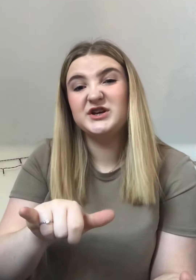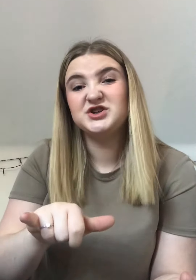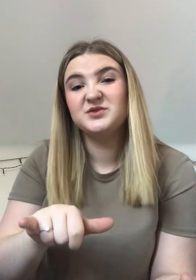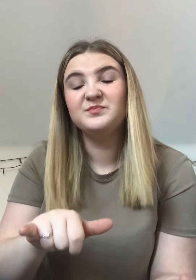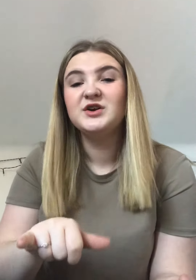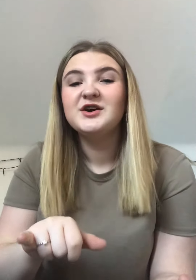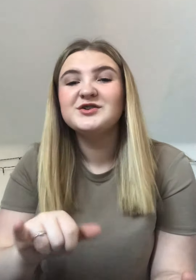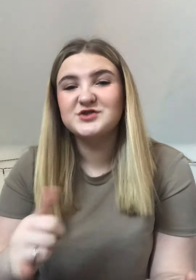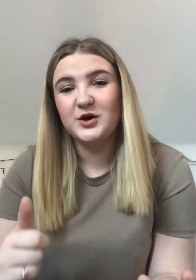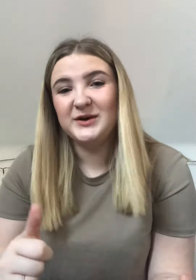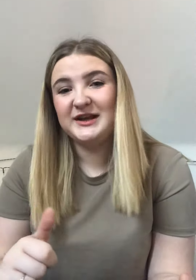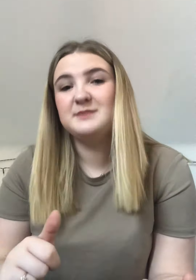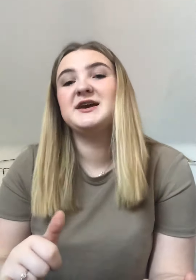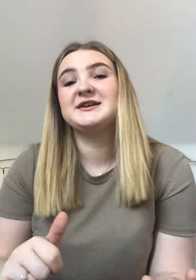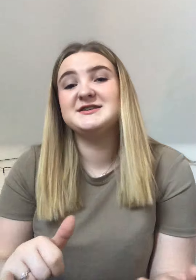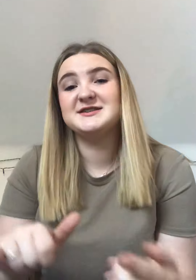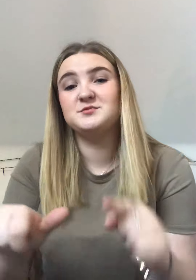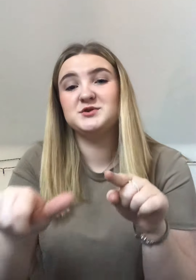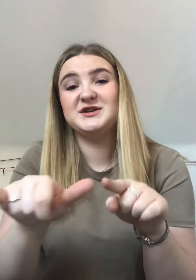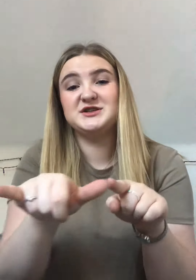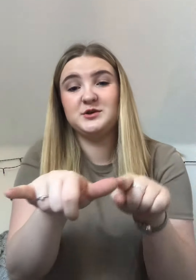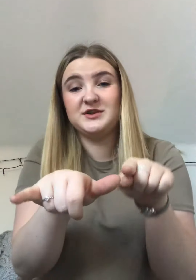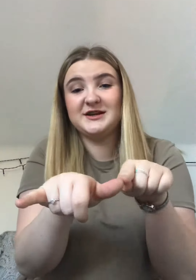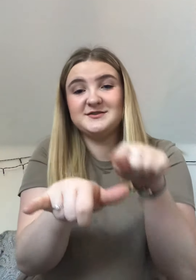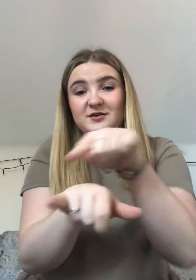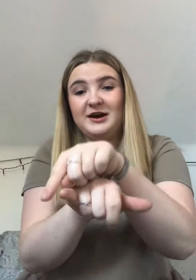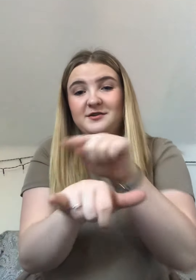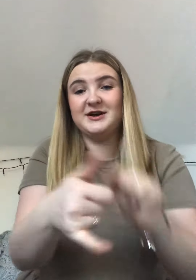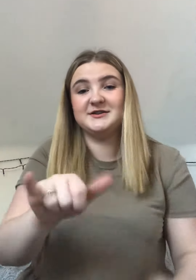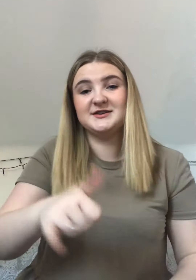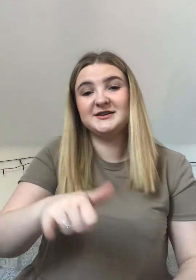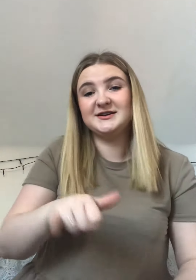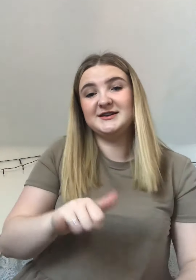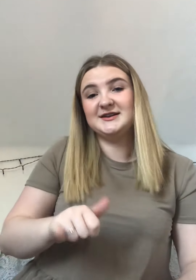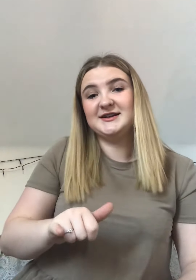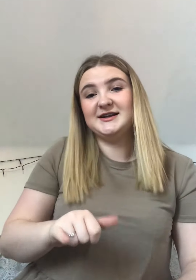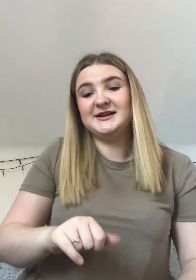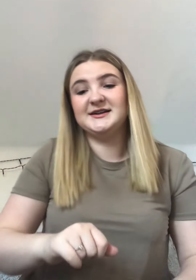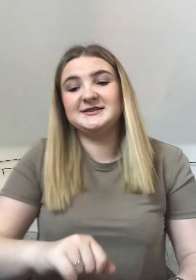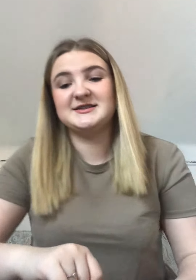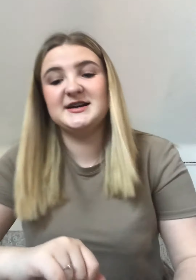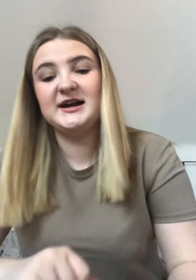normally you're making the decision between two things on either end the side